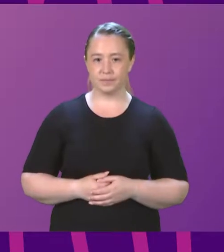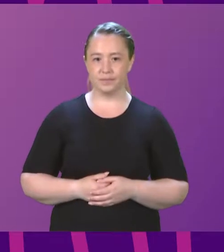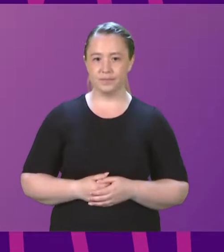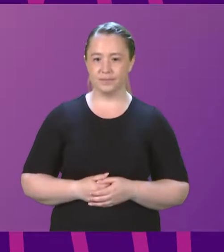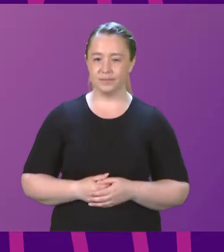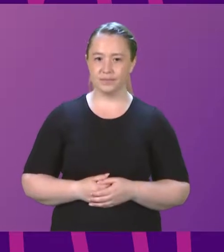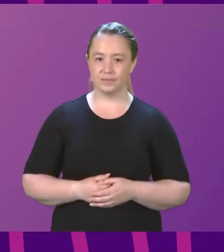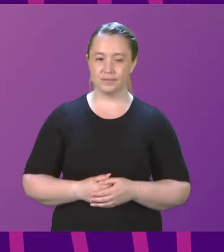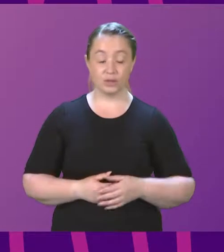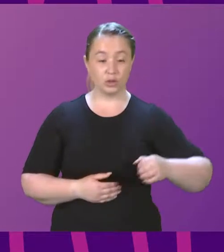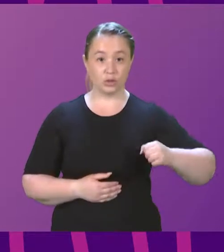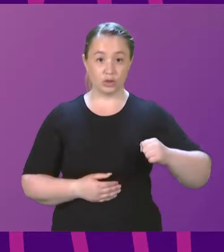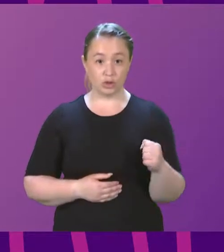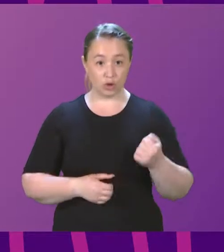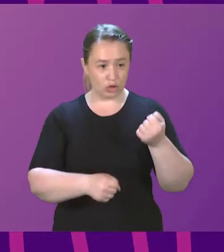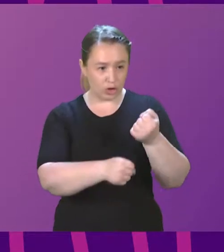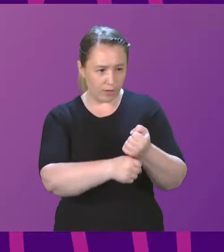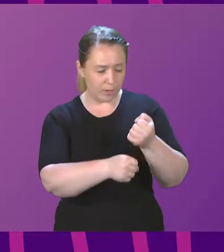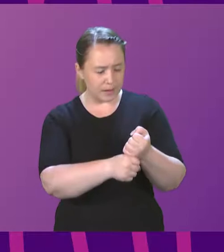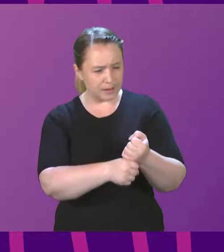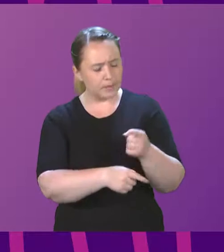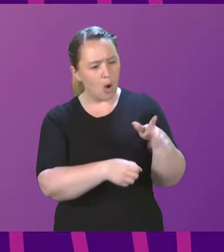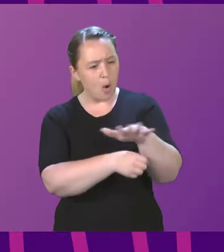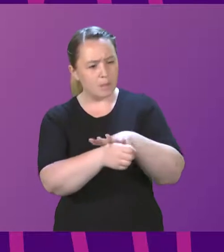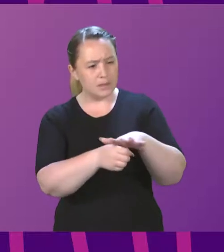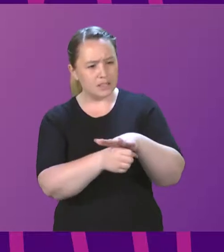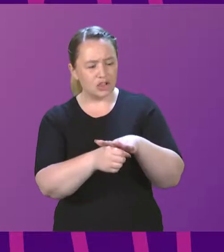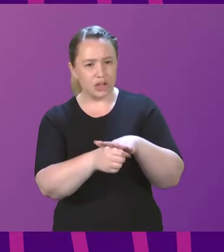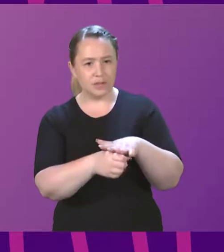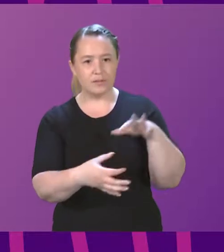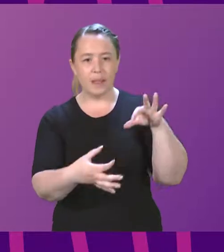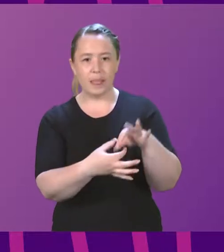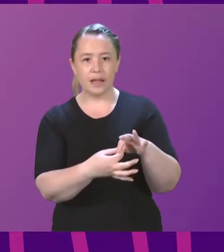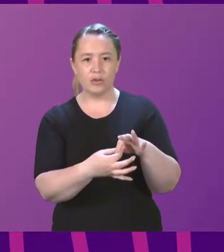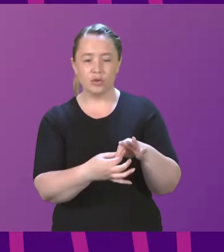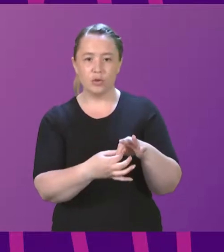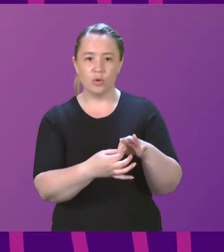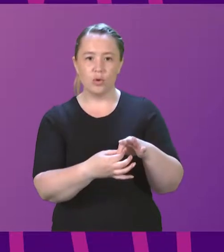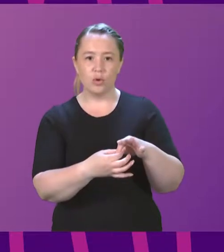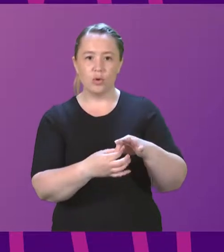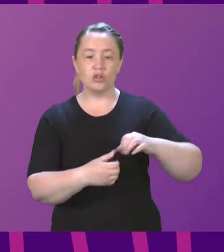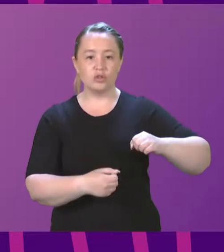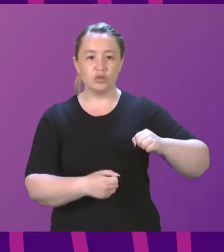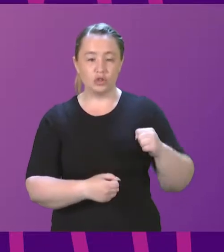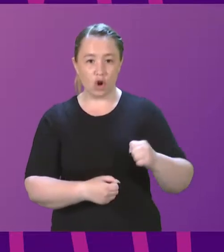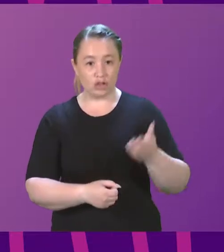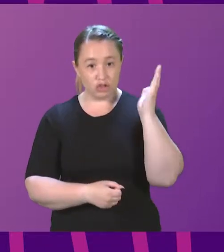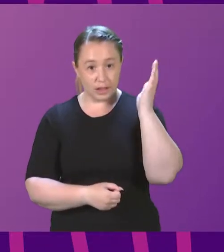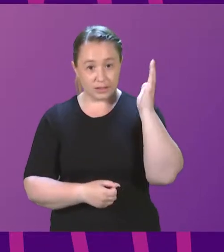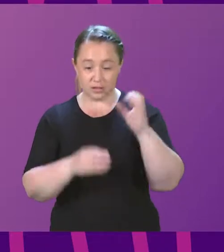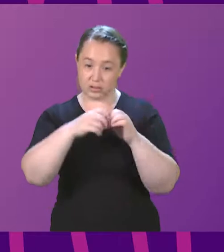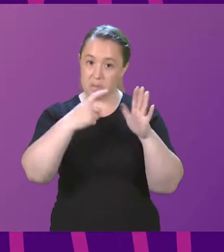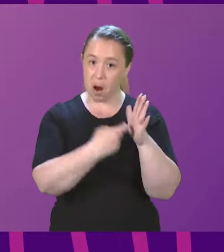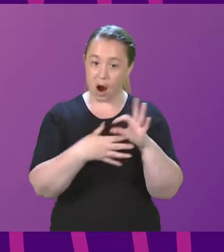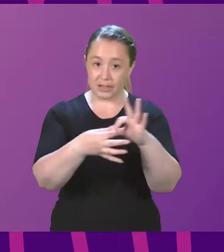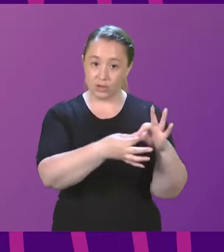Thank you. To ask the Scottish Government what its position is on reports that the Scottish Solicitors Bar Association say that the impasse on legal